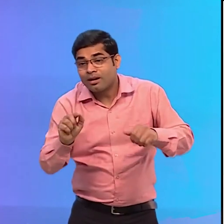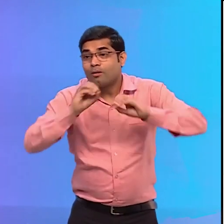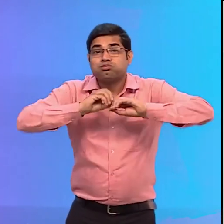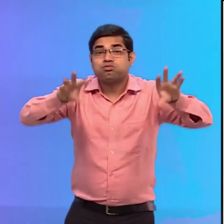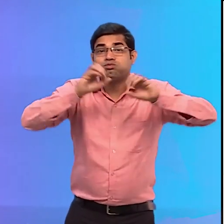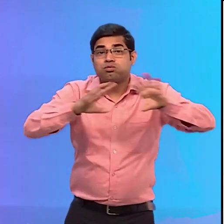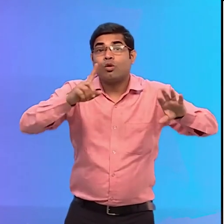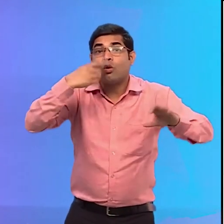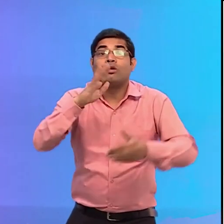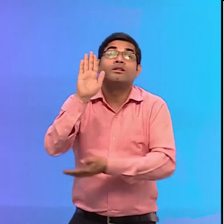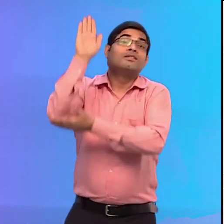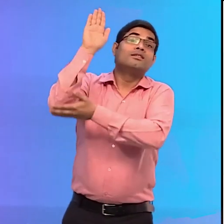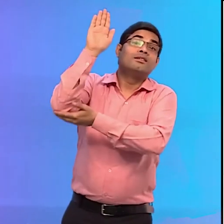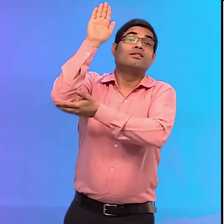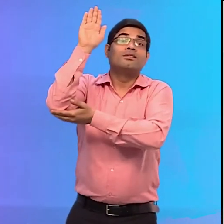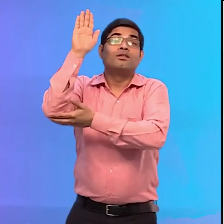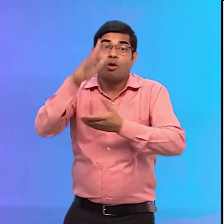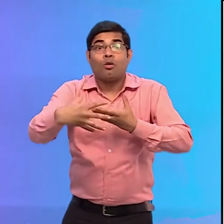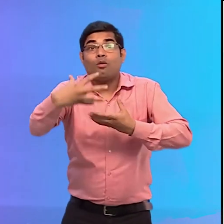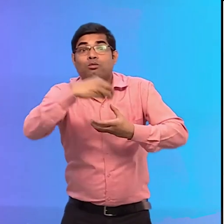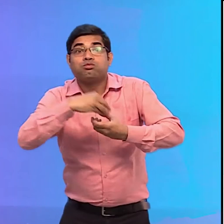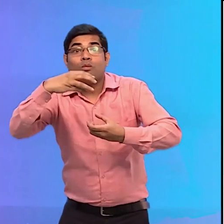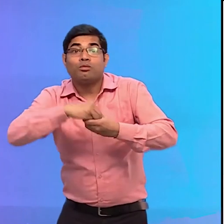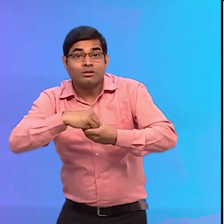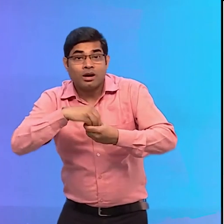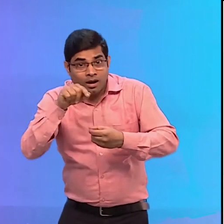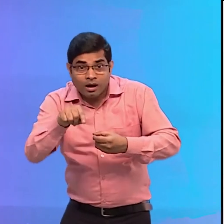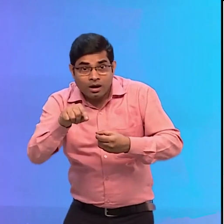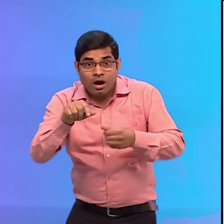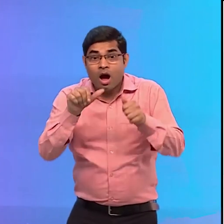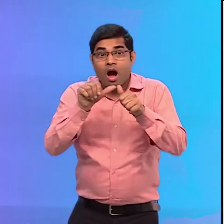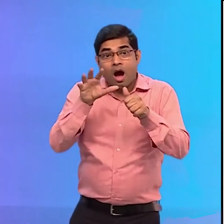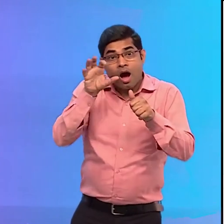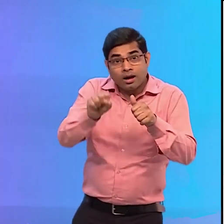warriors? So much needs to be done We must all join hands